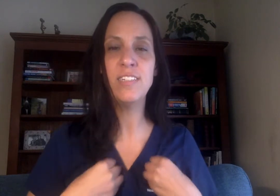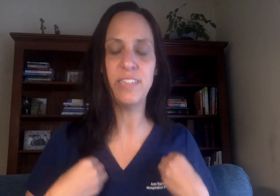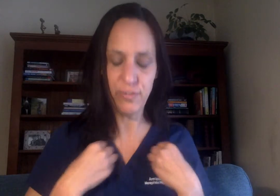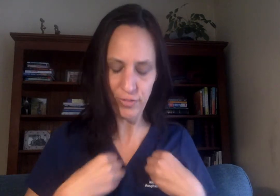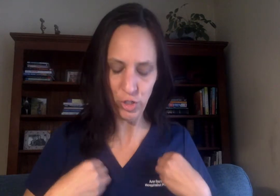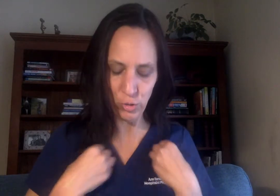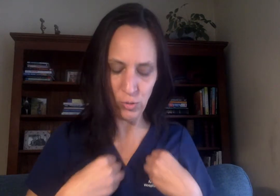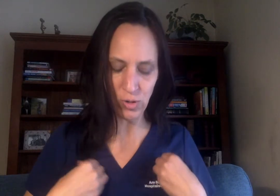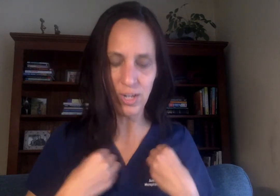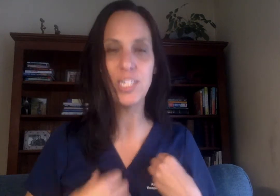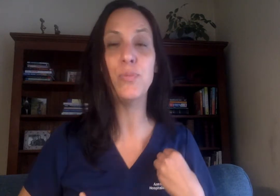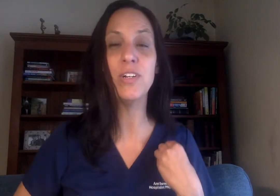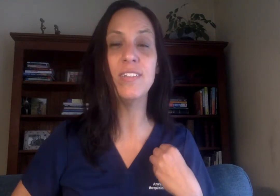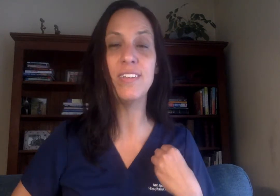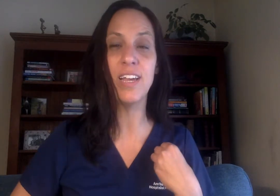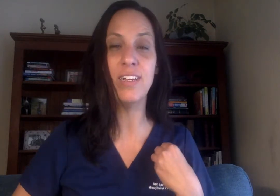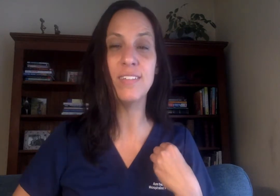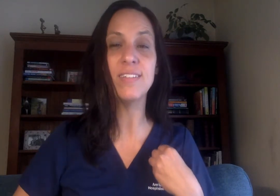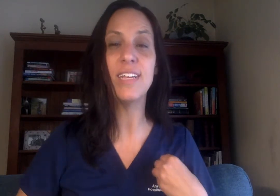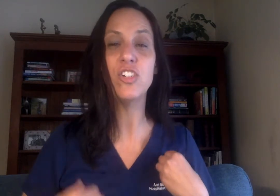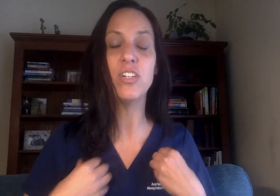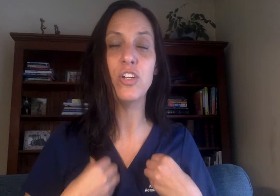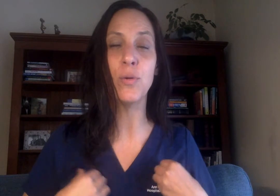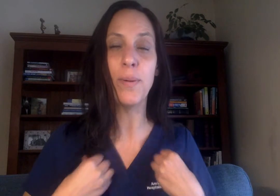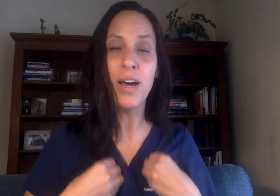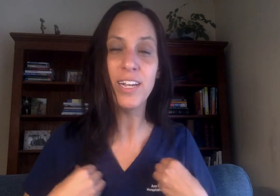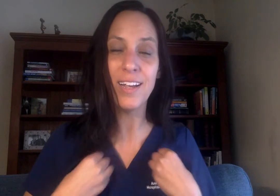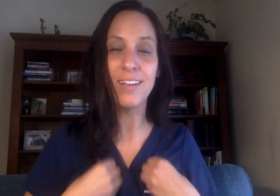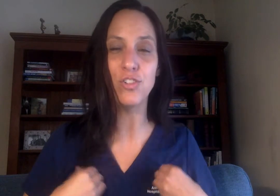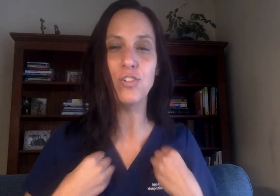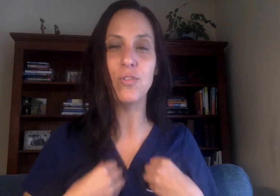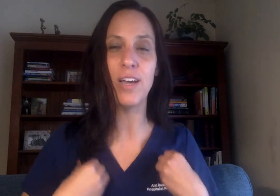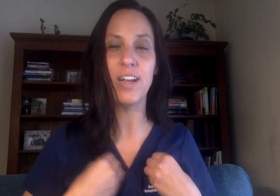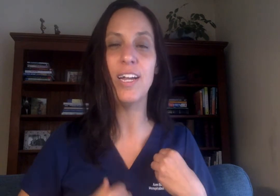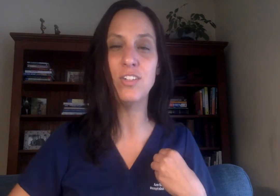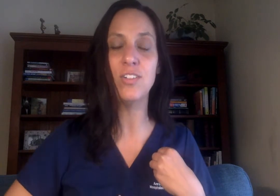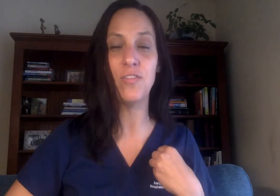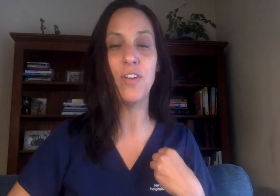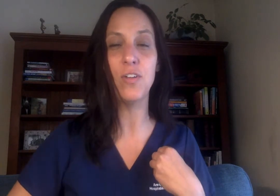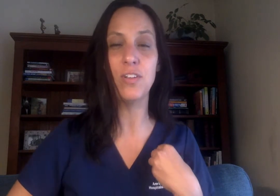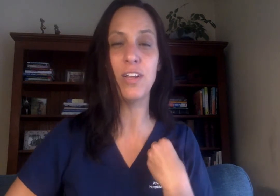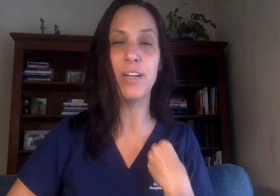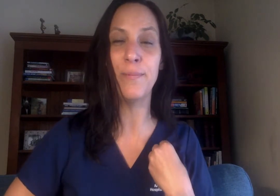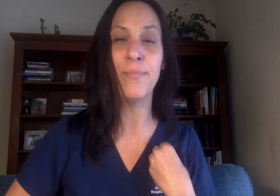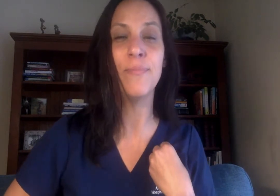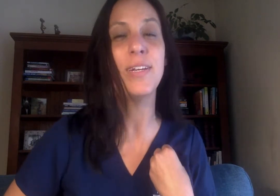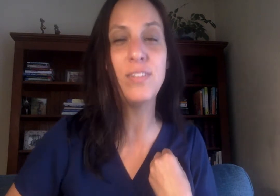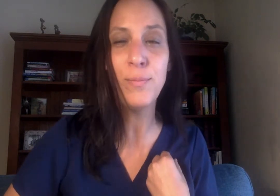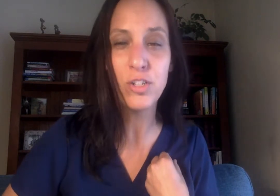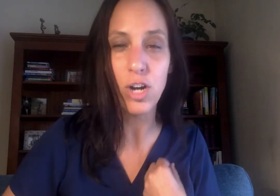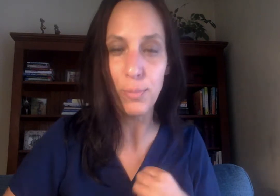see if you are experiencing any sensation in your body as you do that. I just felt my stomach drop.